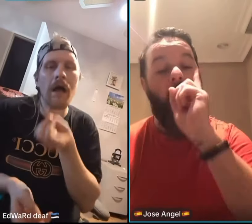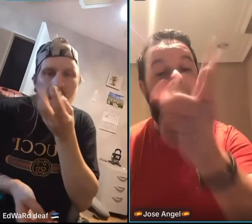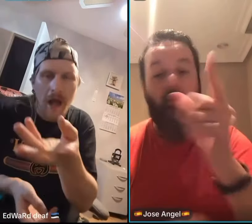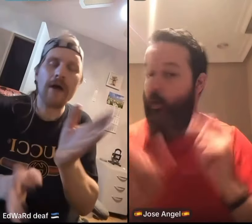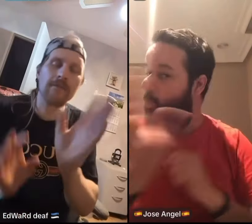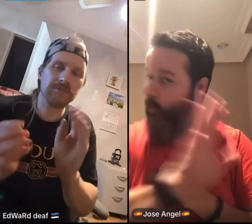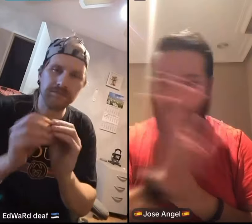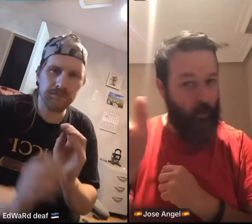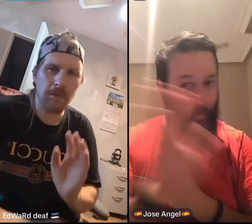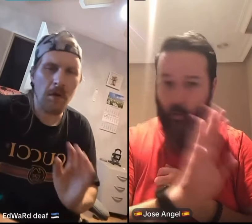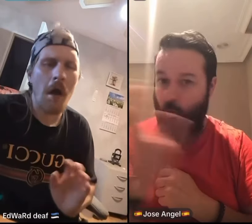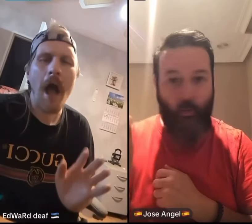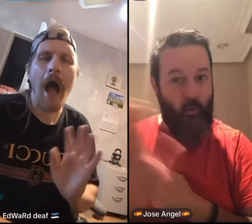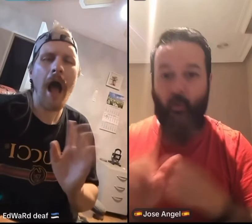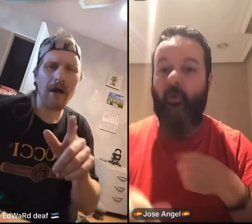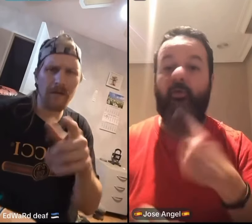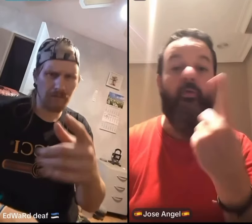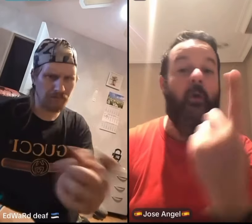normal.